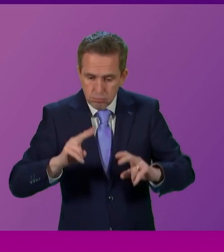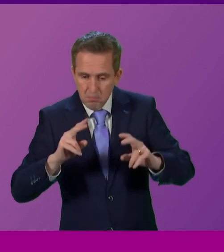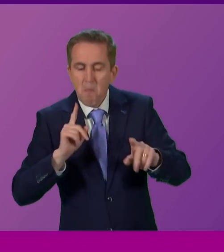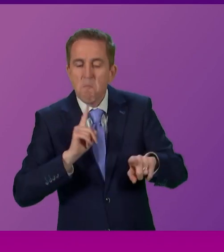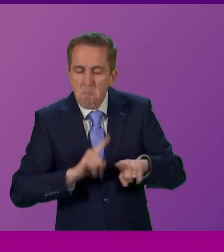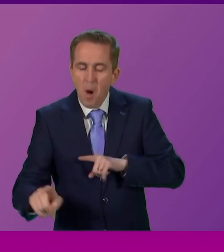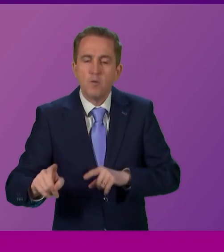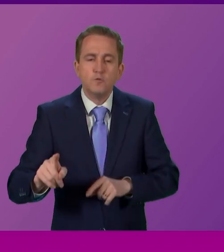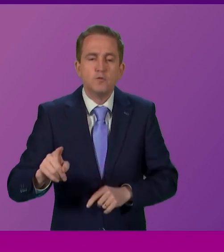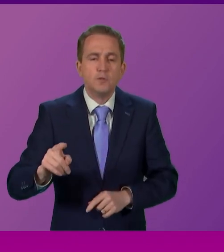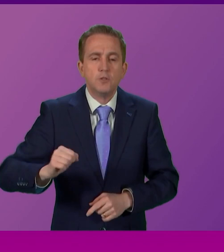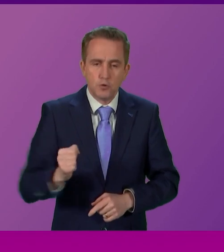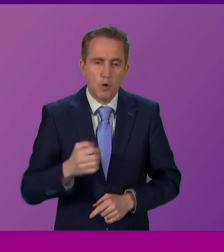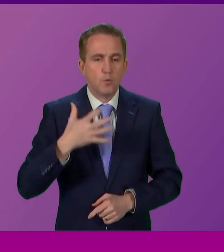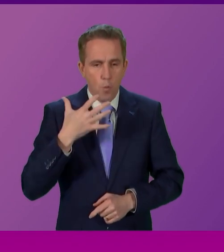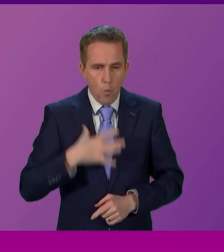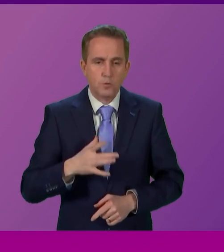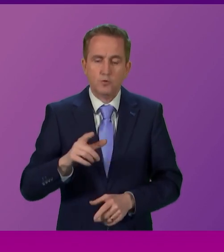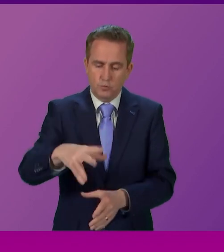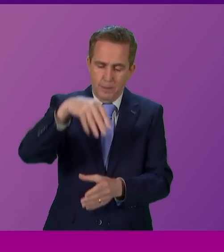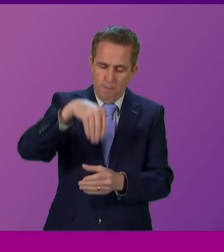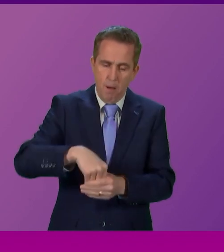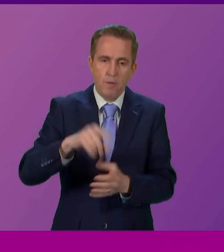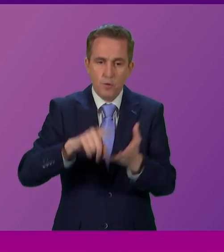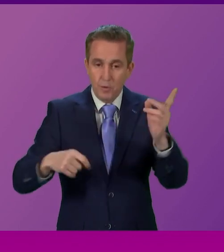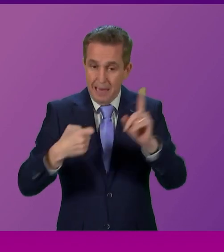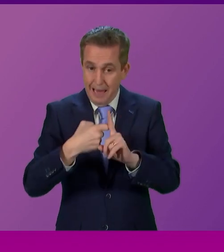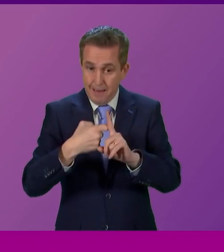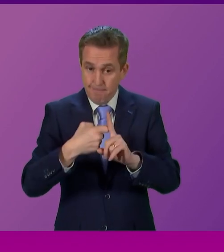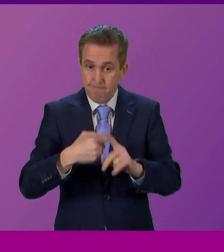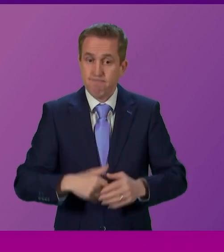want to remain part of the United Kingdom. Do I have time?